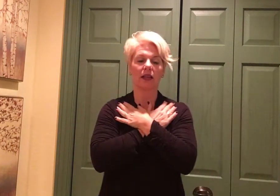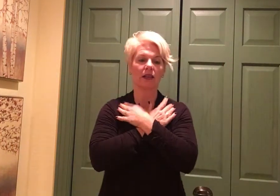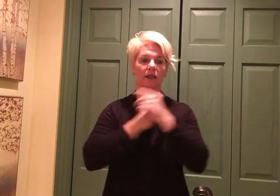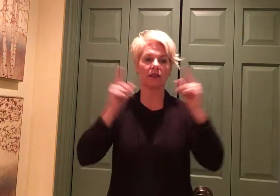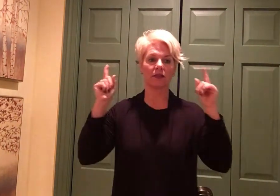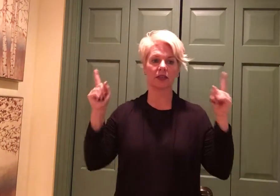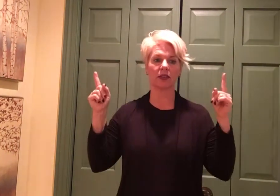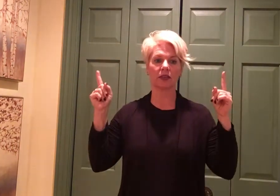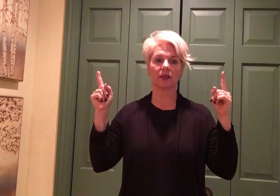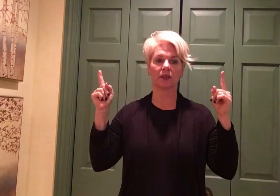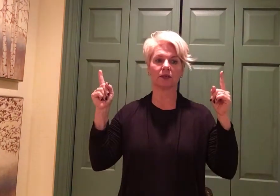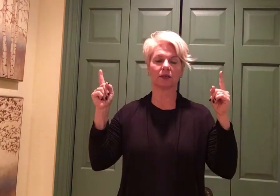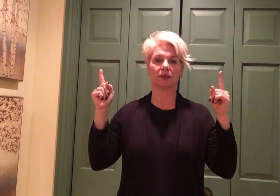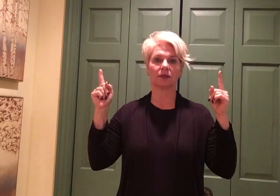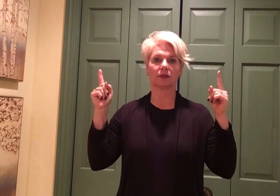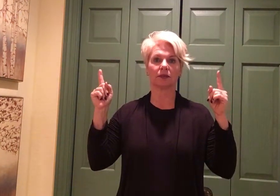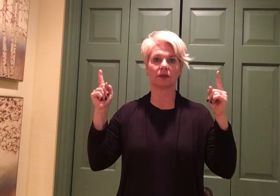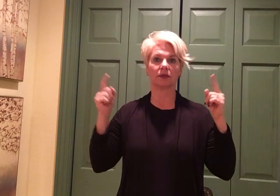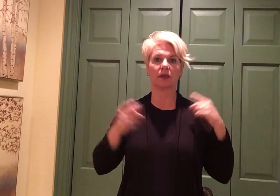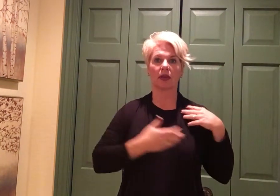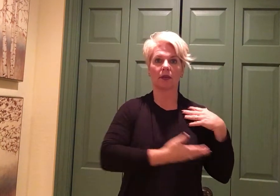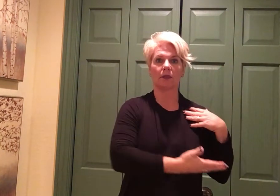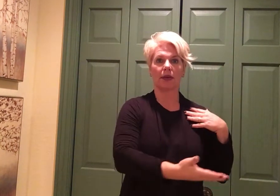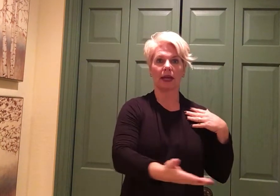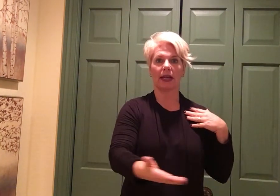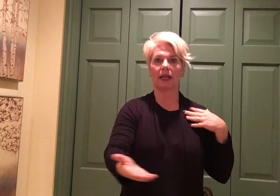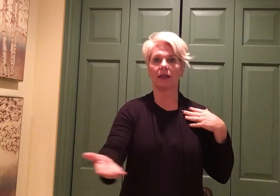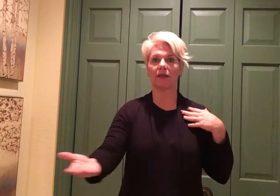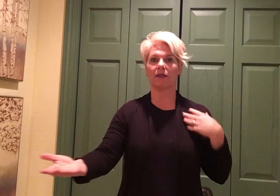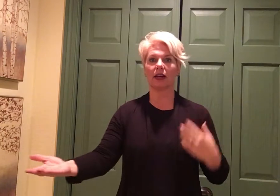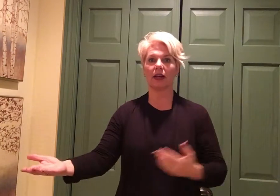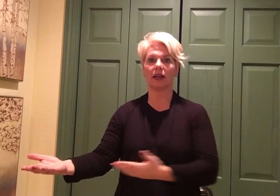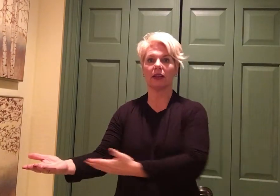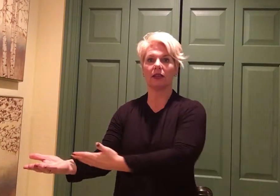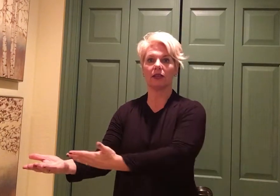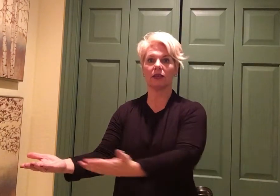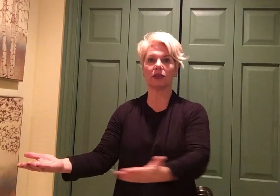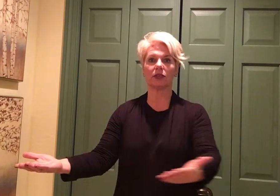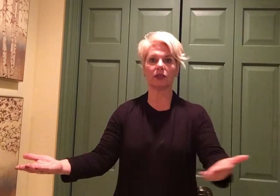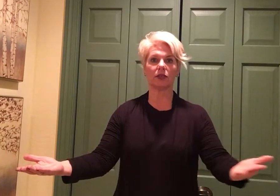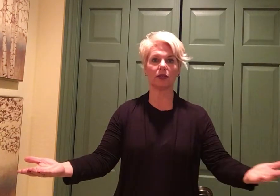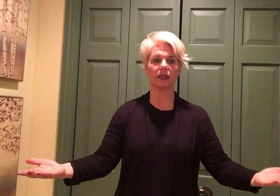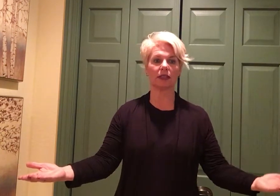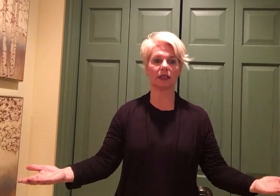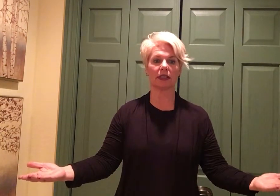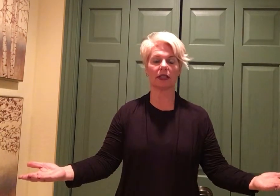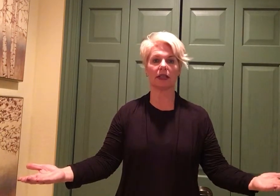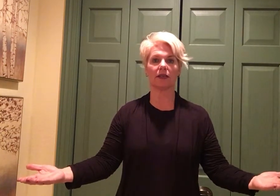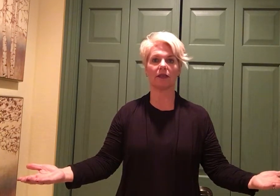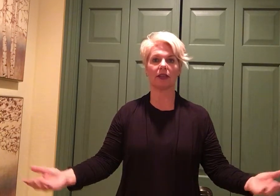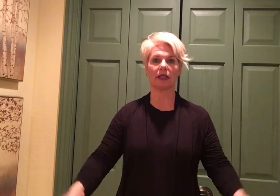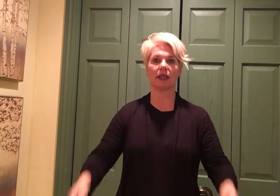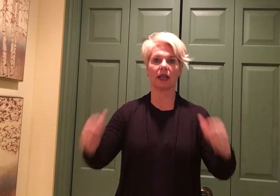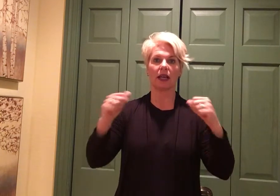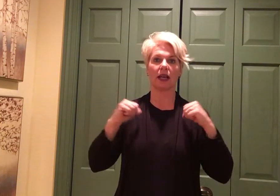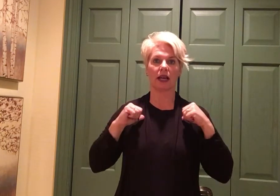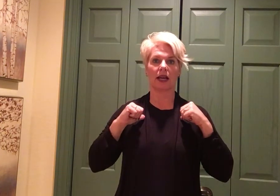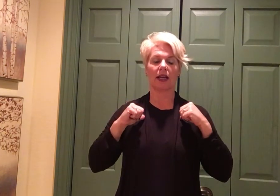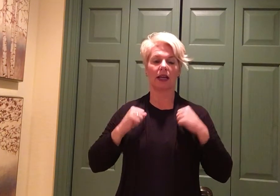you. By the Father to us given, I